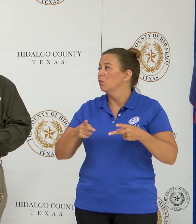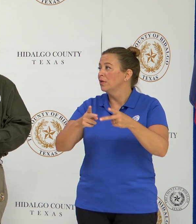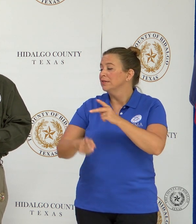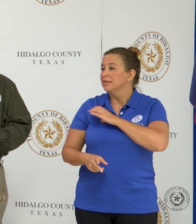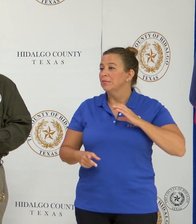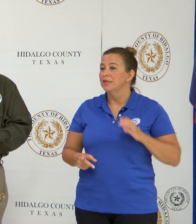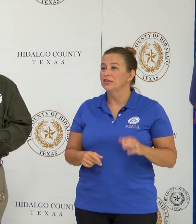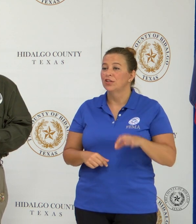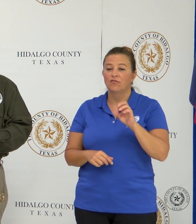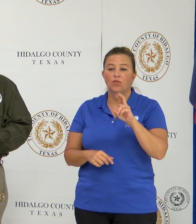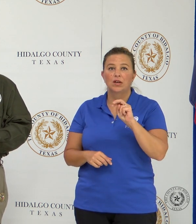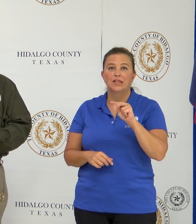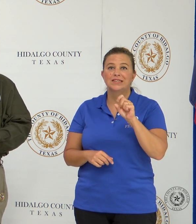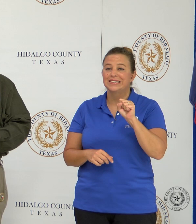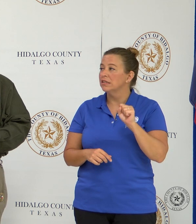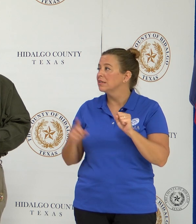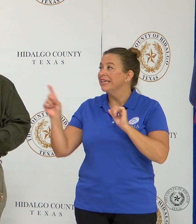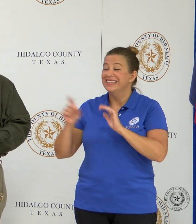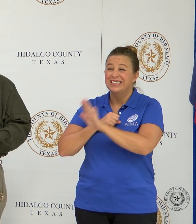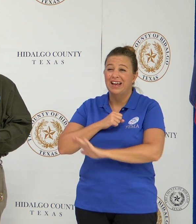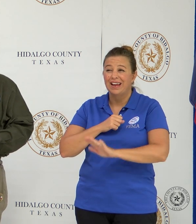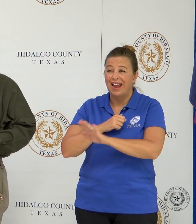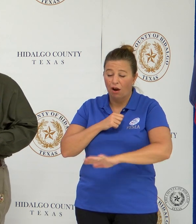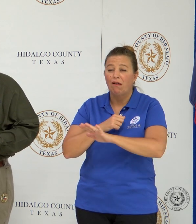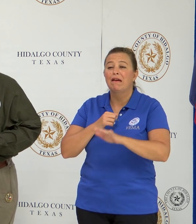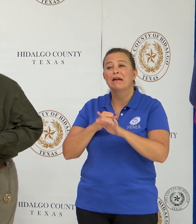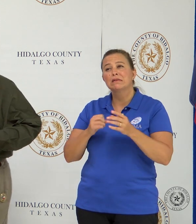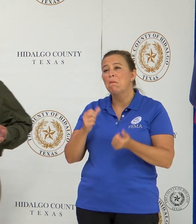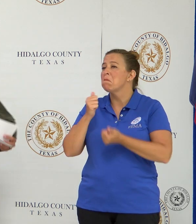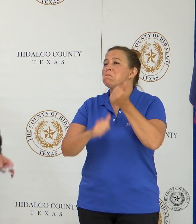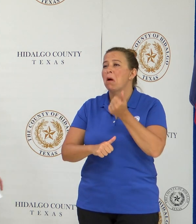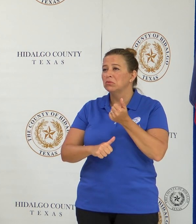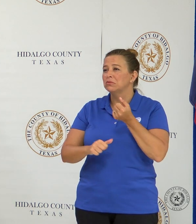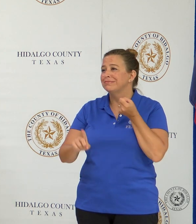area has been the one that has been most impacted in the last two years. Commissioner Fuentes.